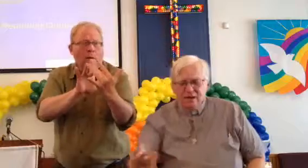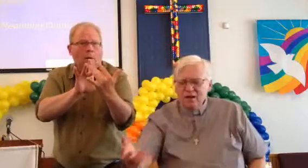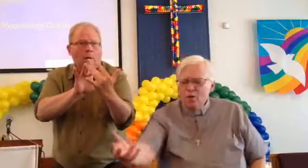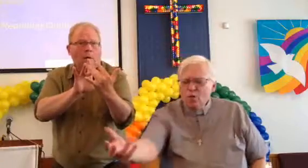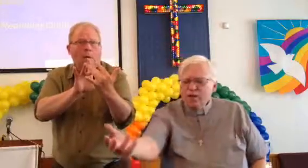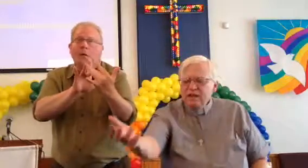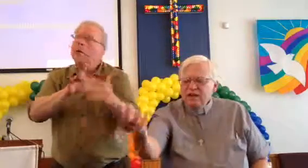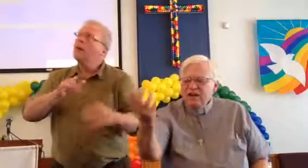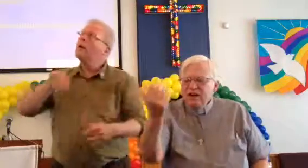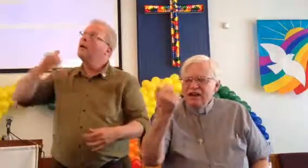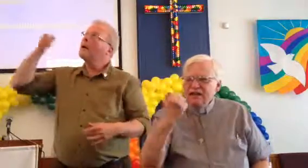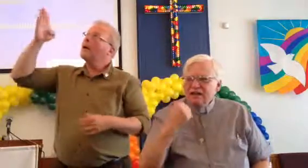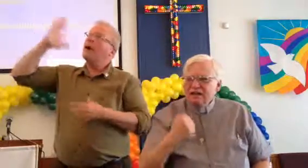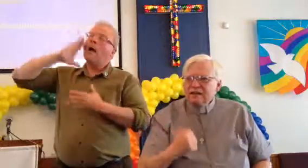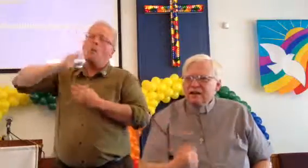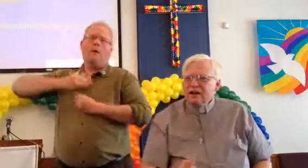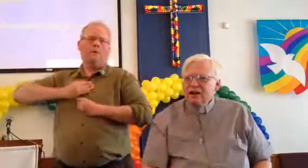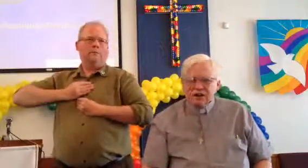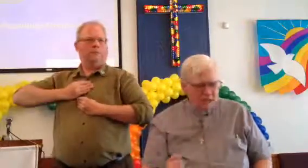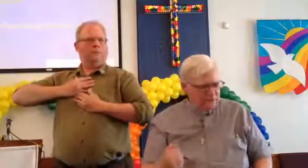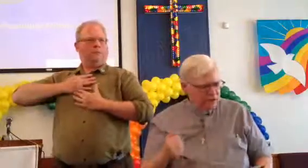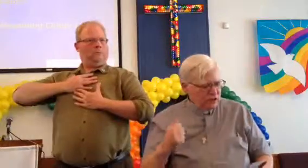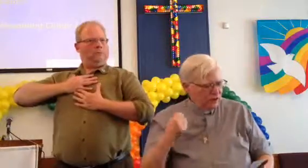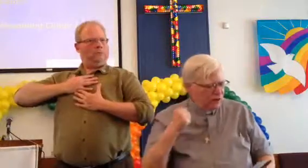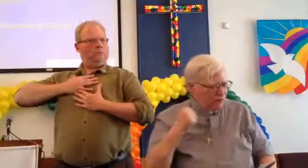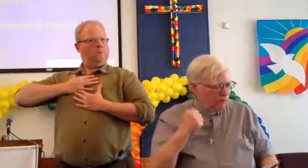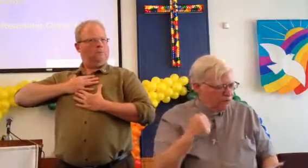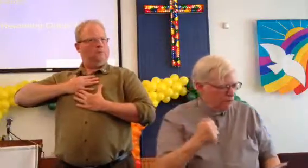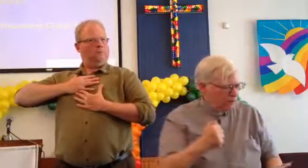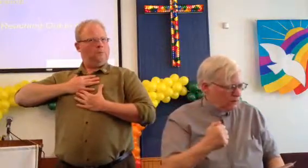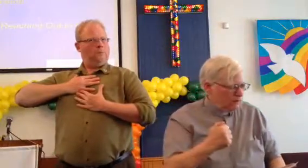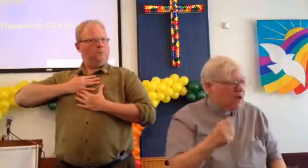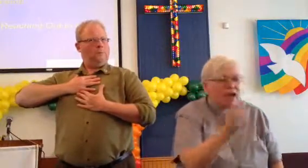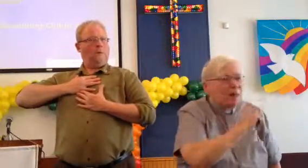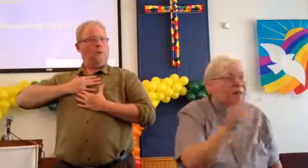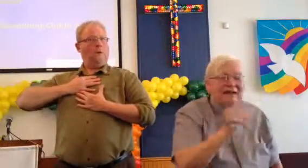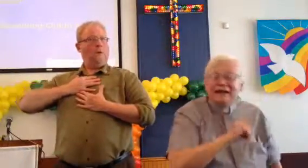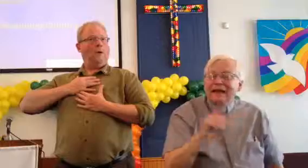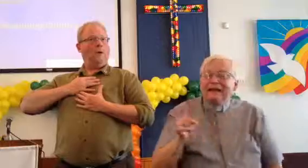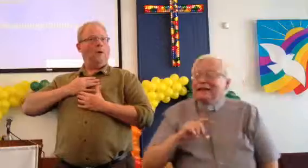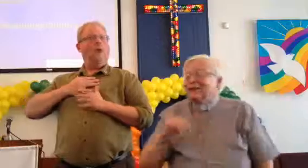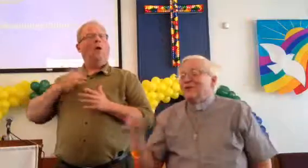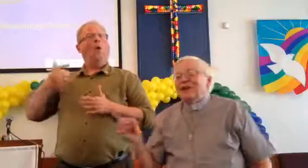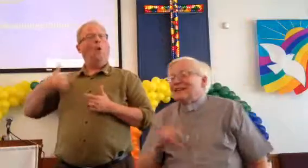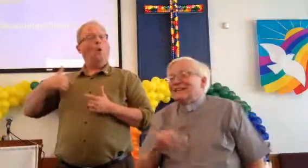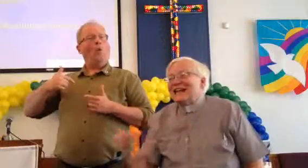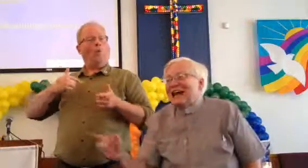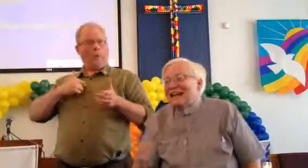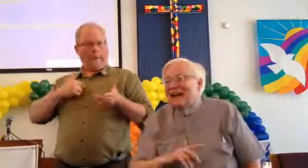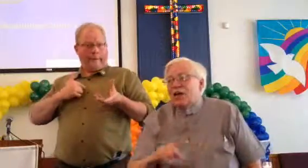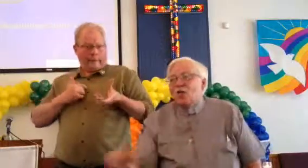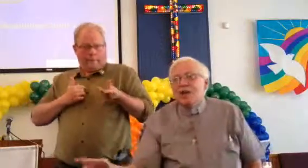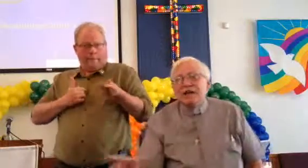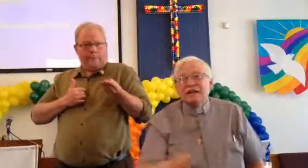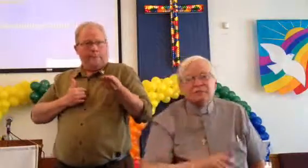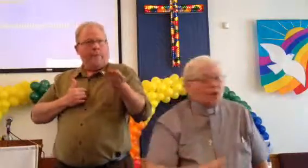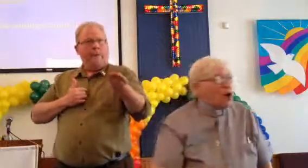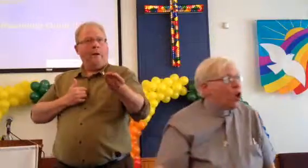We let God in, in our gifts, our return. But, you know what? It's not a quid pro